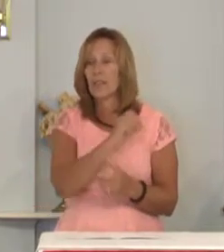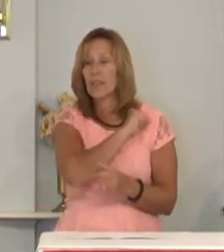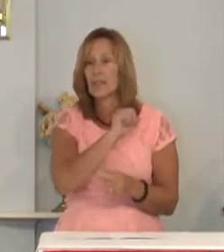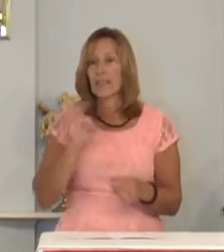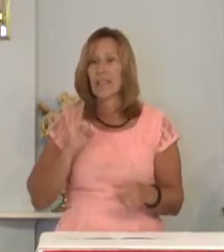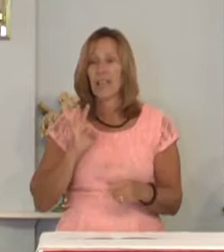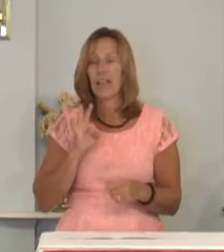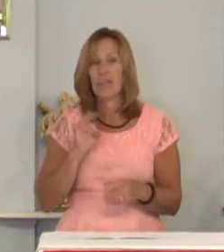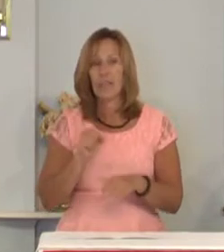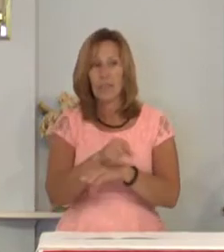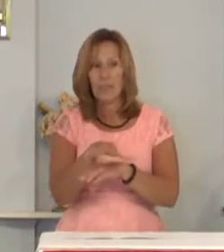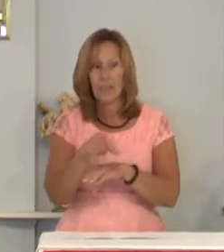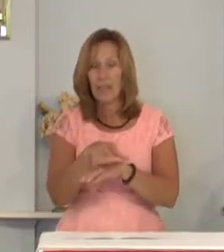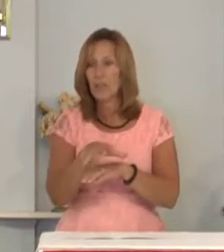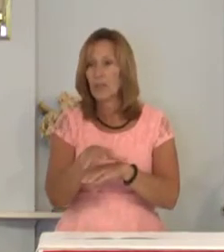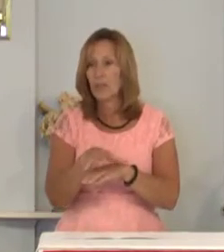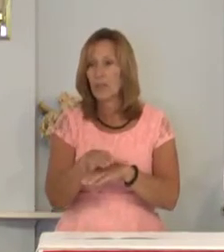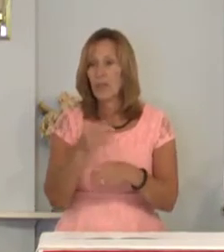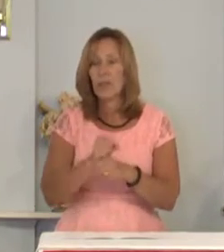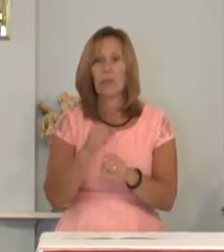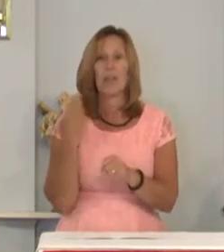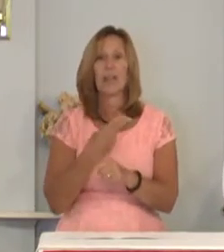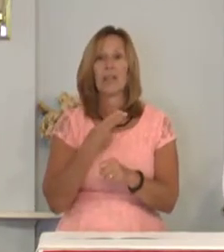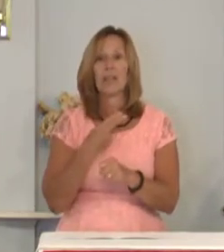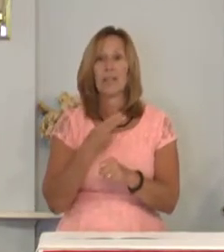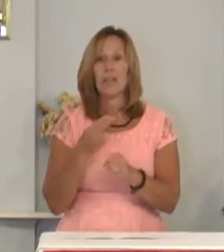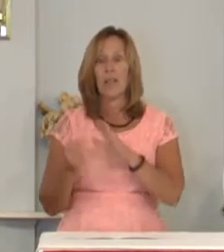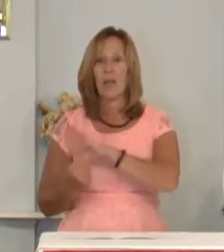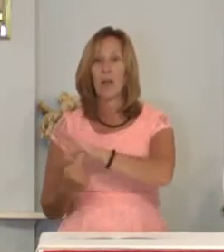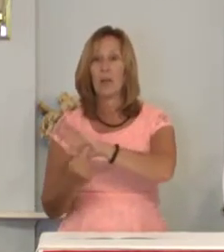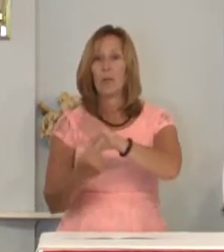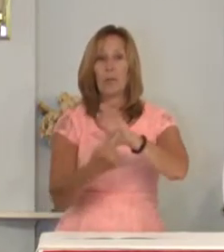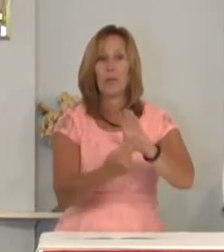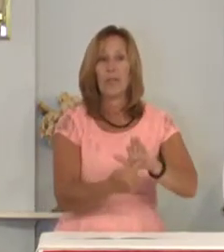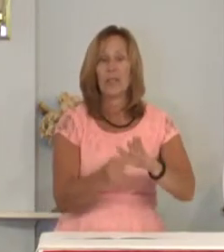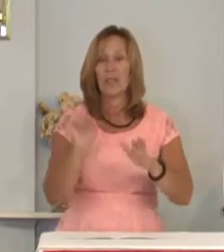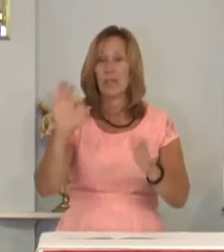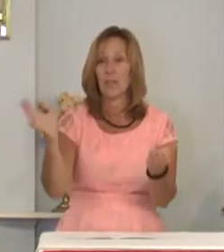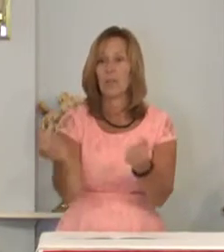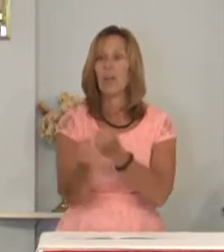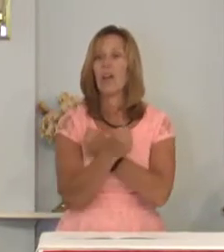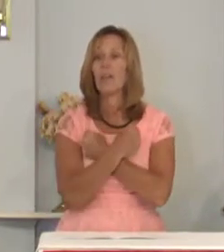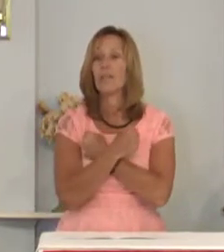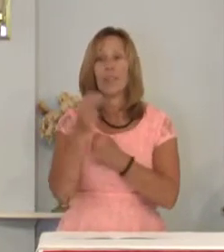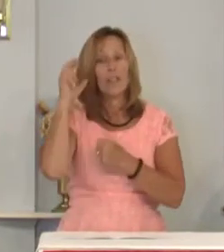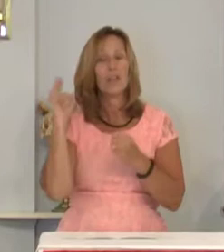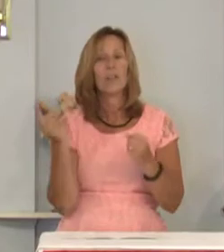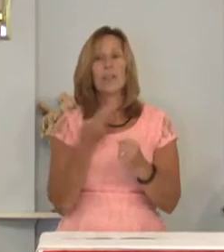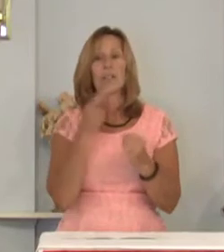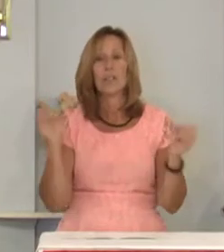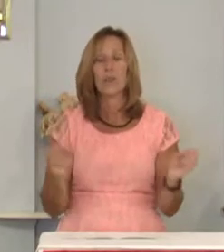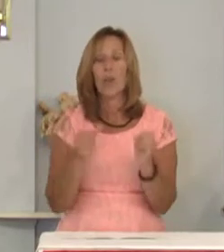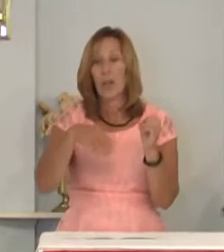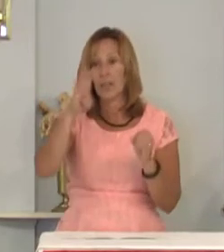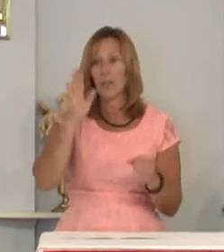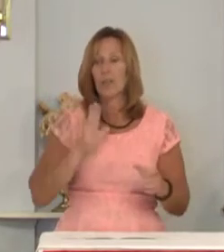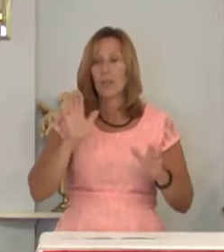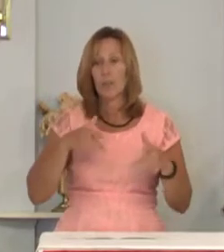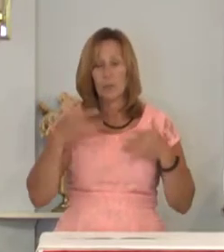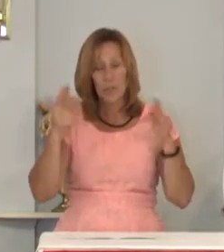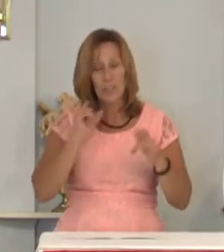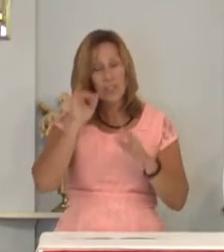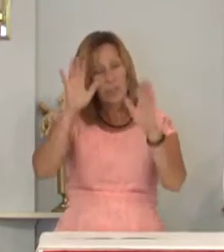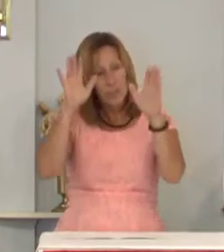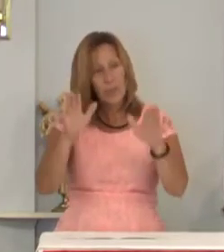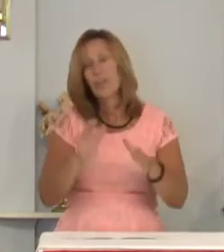and council make us a beacon of your love hear us oh God your